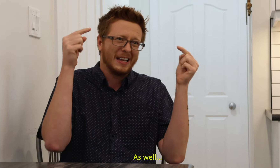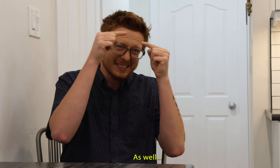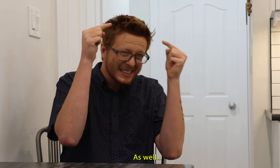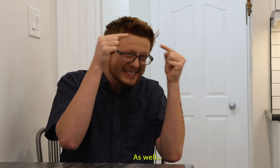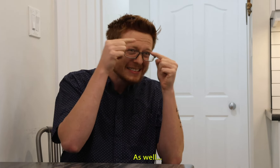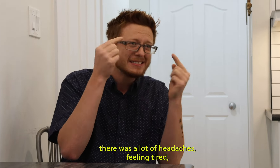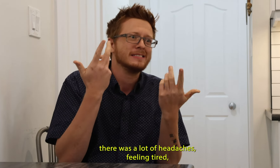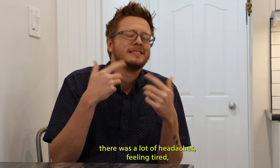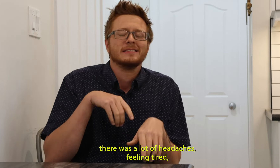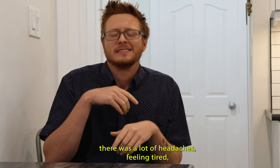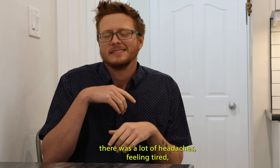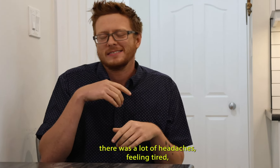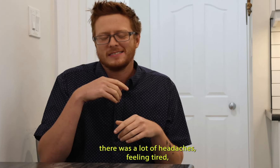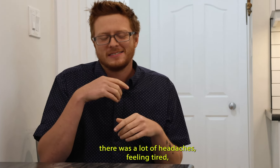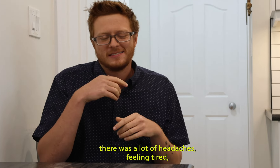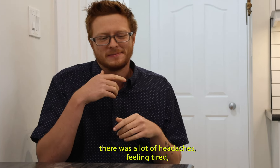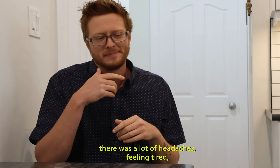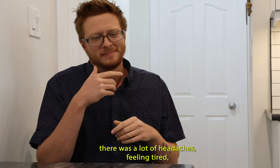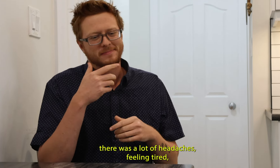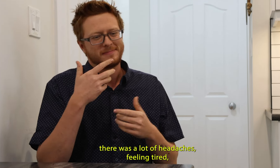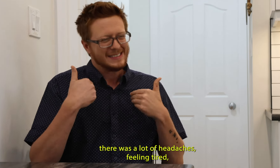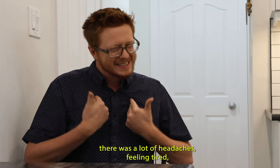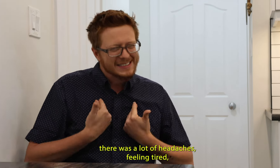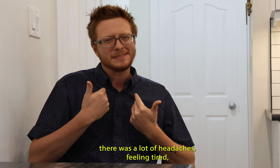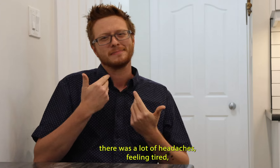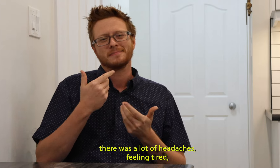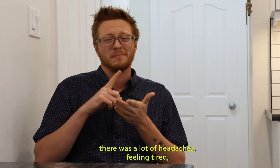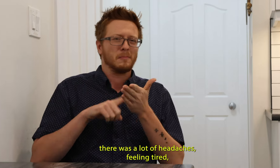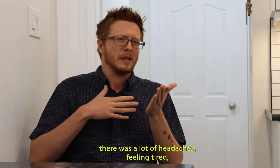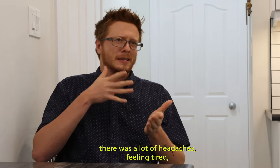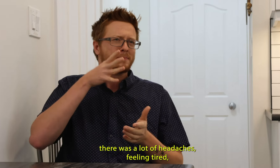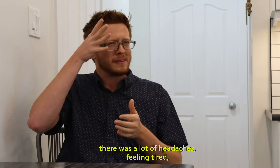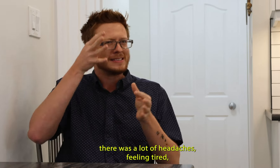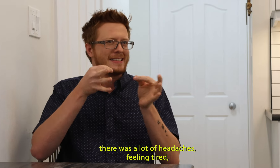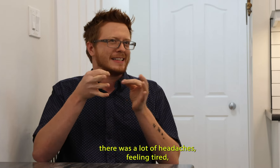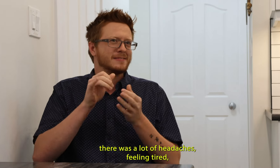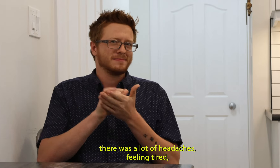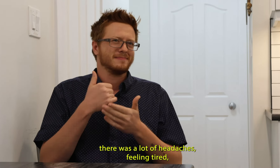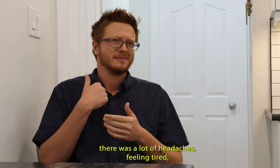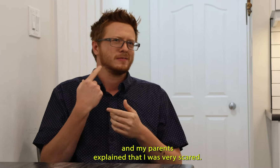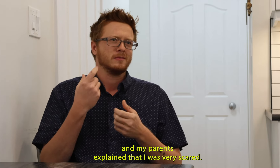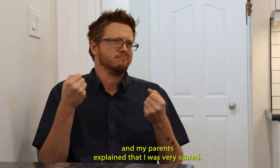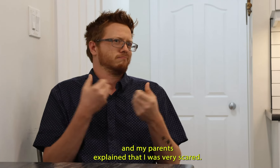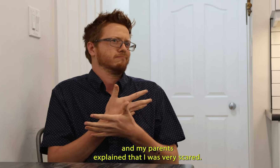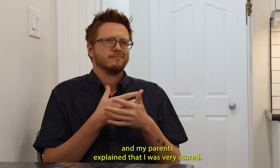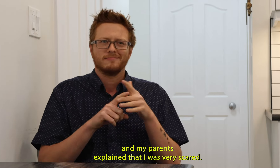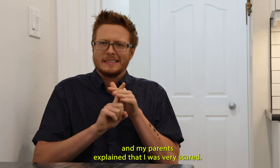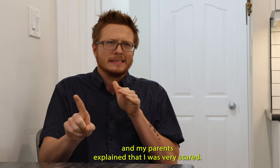As well, there was a lot of headaches, feeling tired. And my parents explained